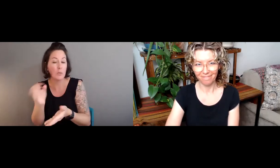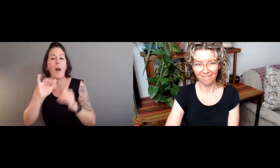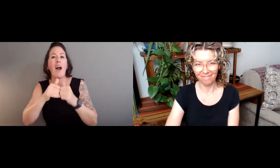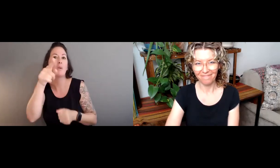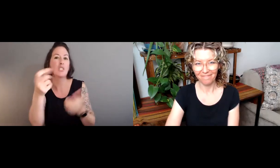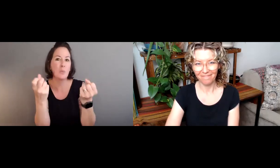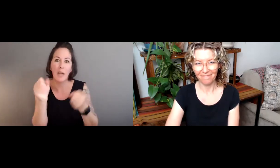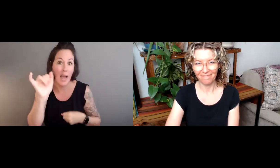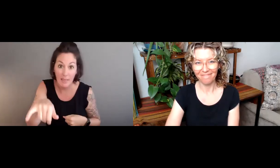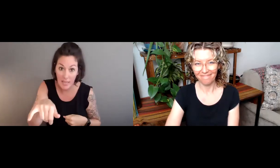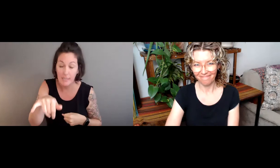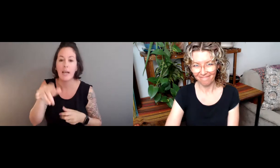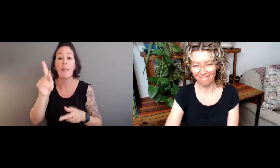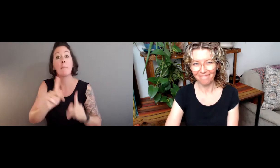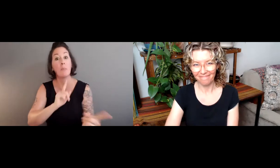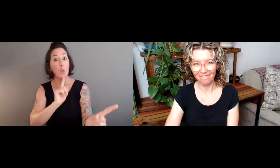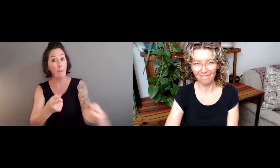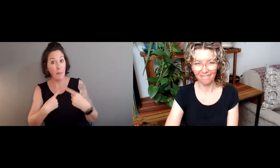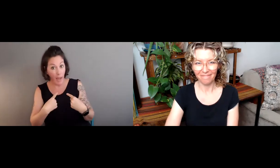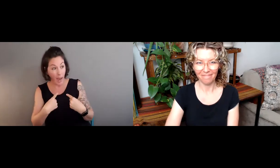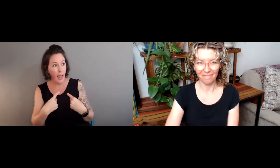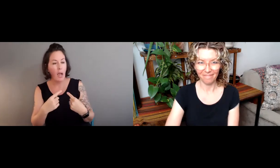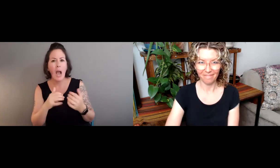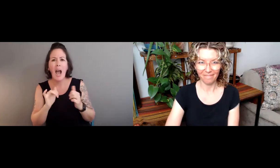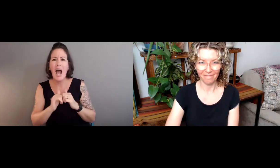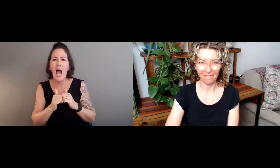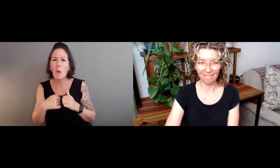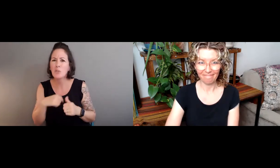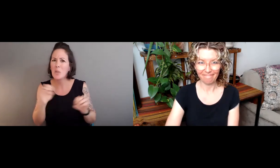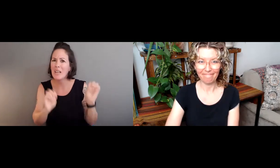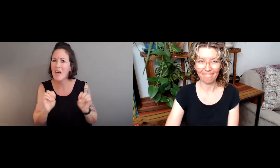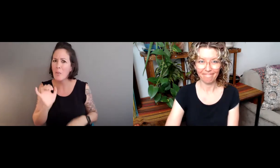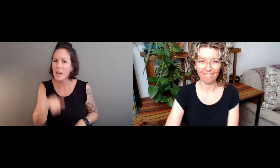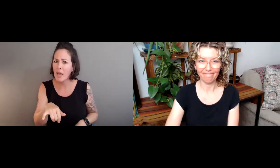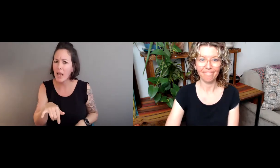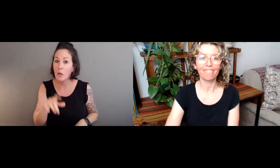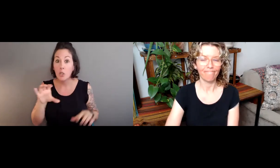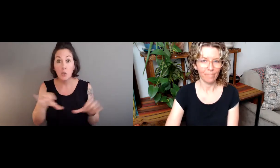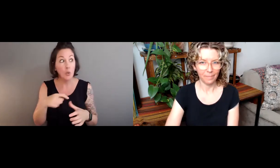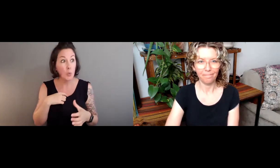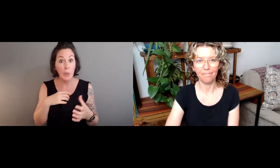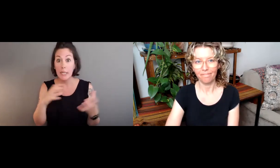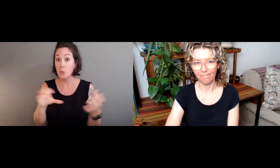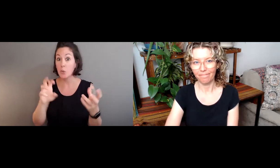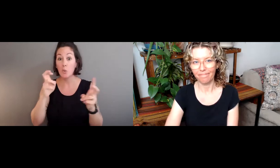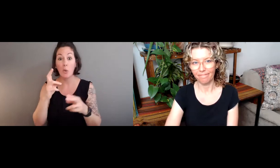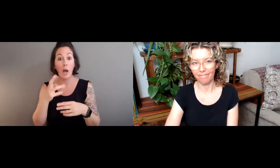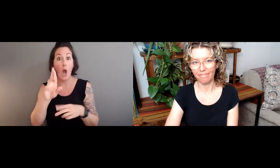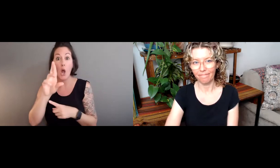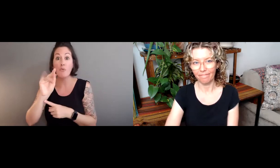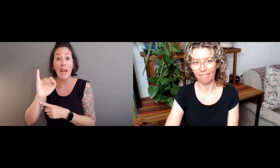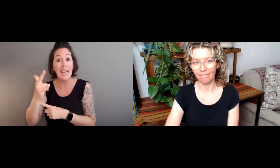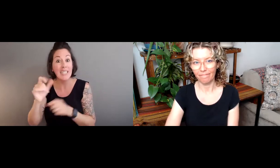where we ask people, what's your sign for this? And then people were able to reply. How do we evaluate